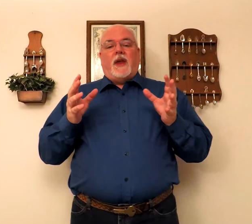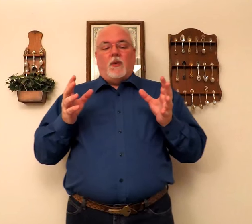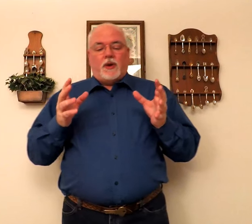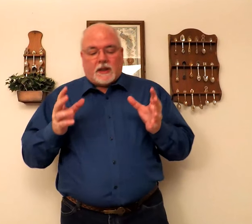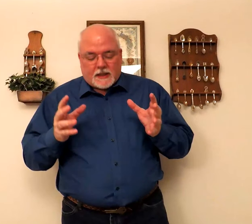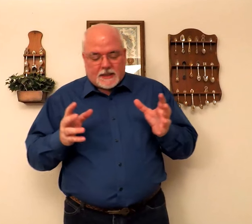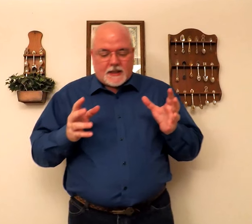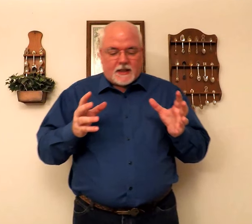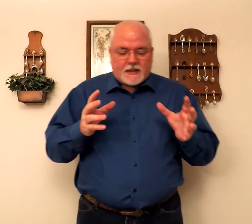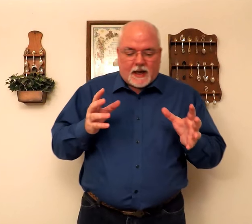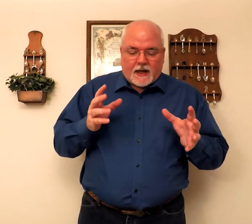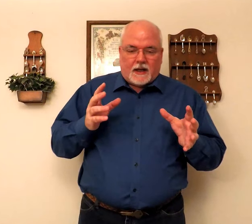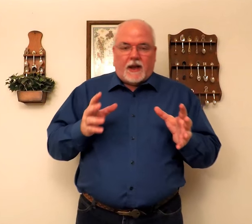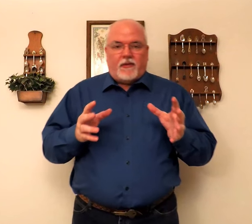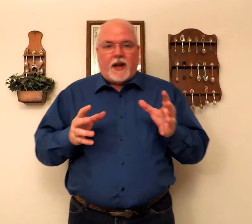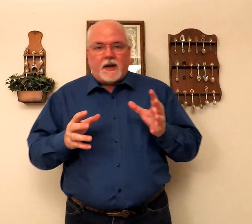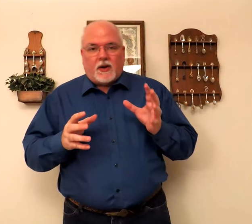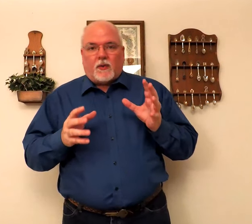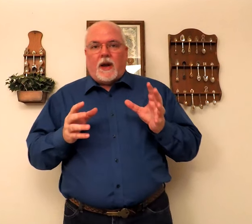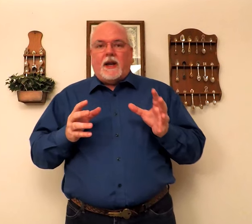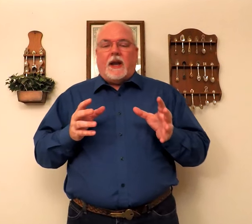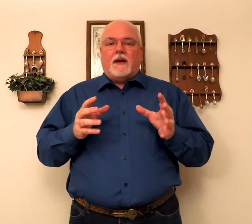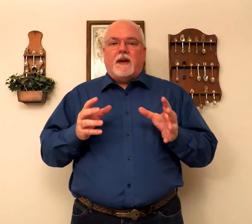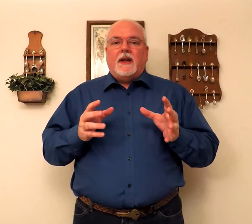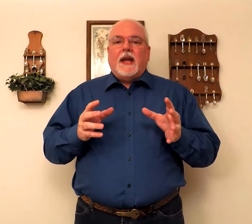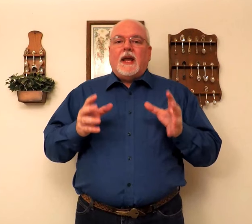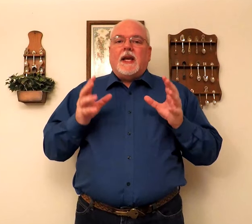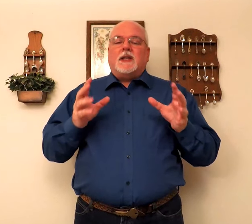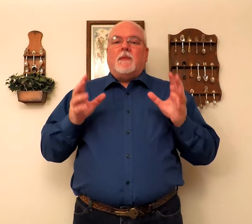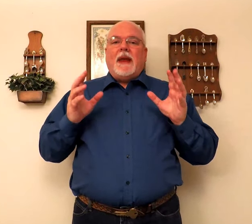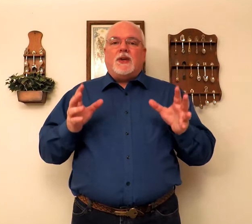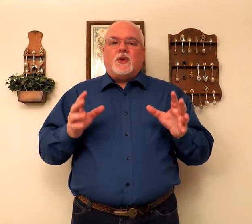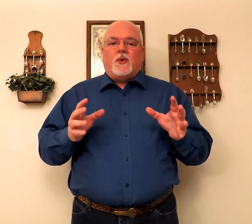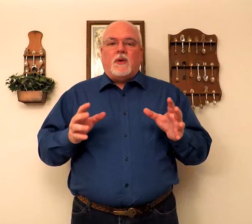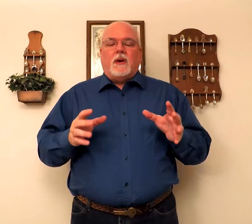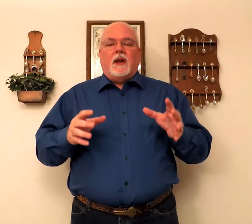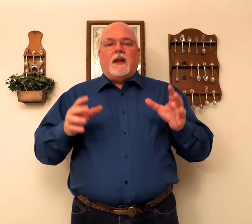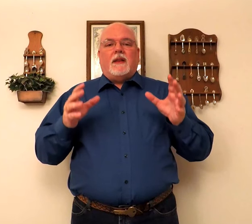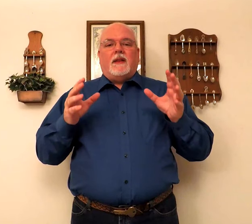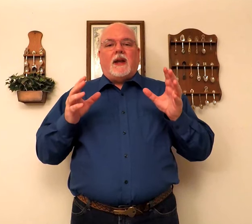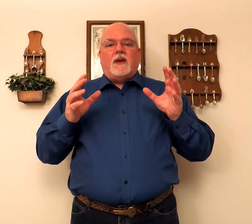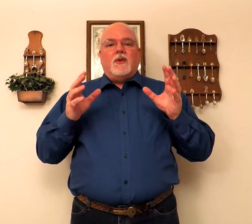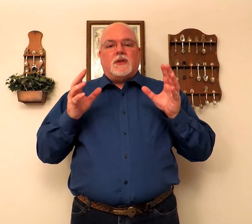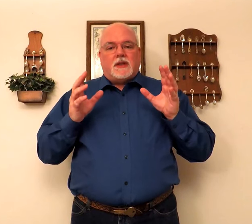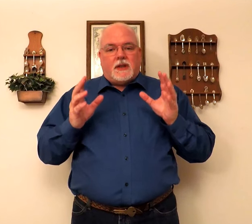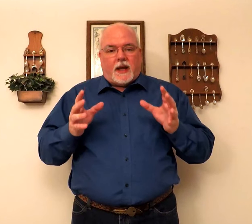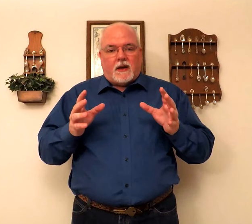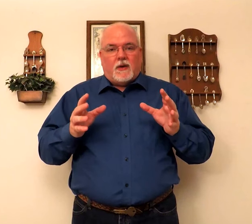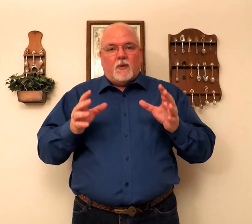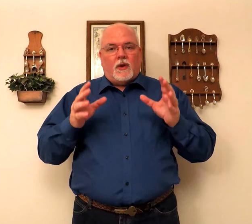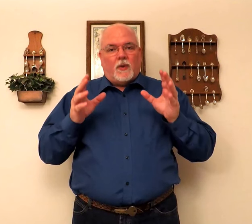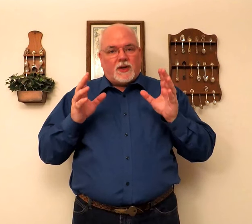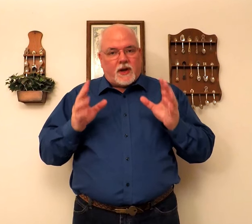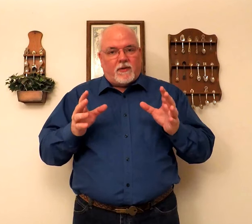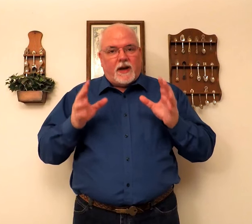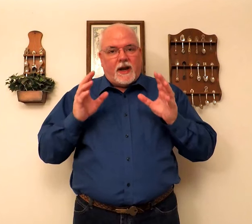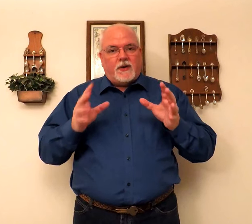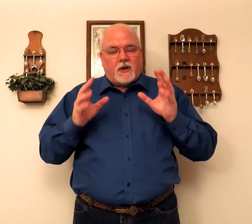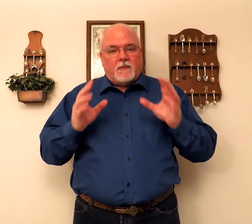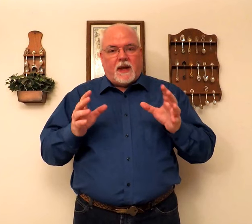thing with signing left-handed or right-handed is to make sure that you stick with whichever hand you're going to